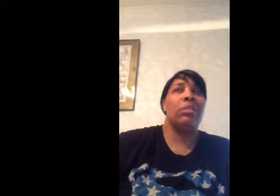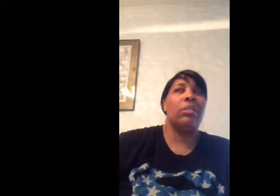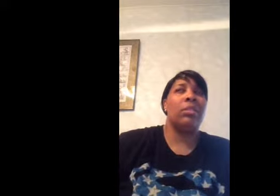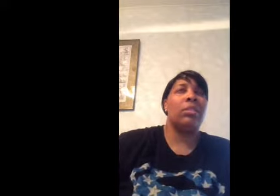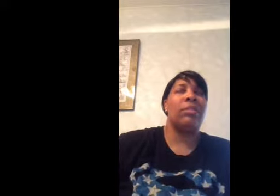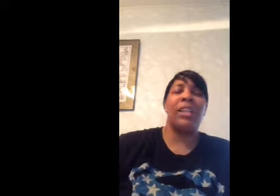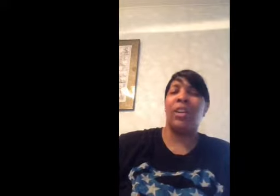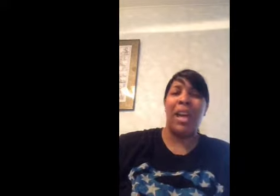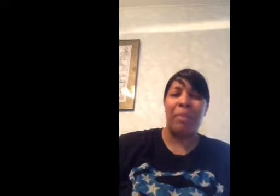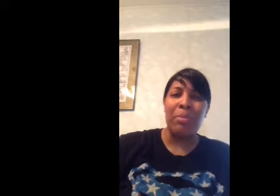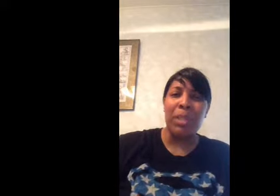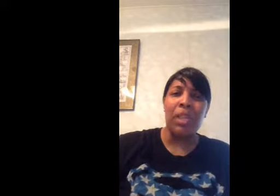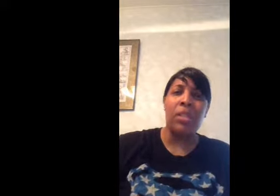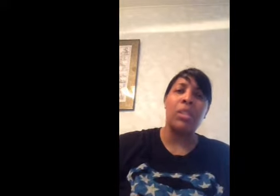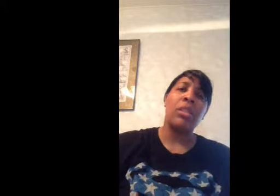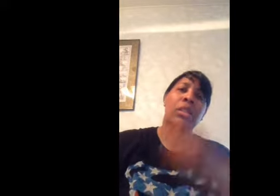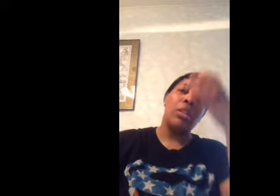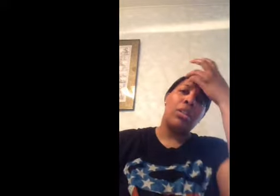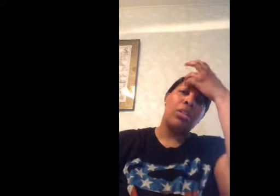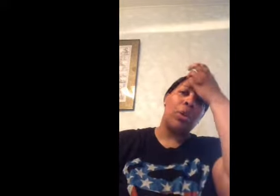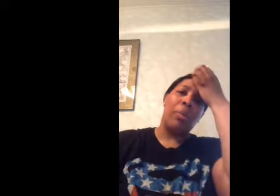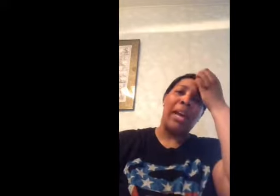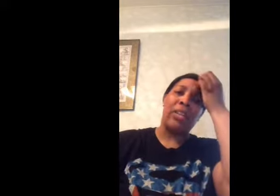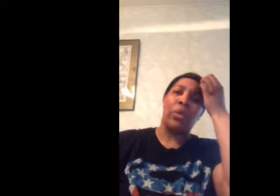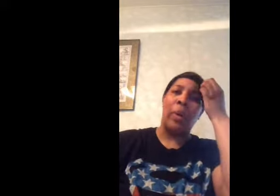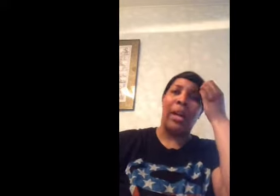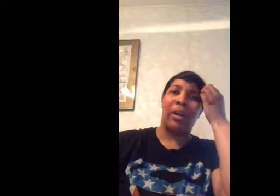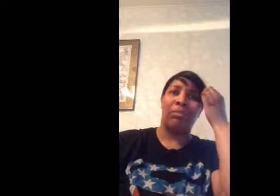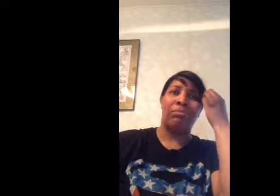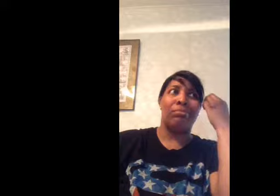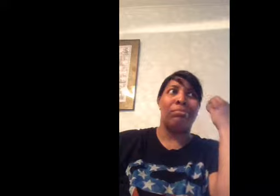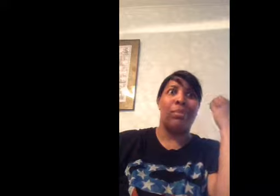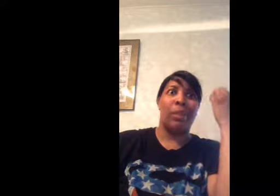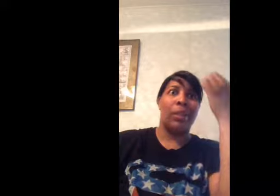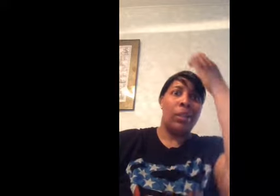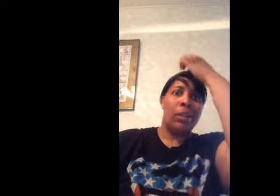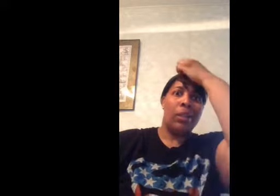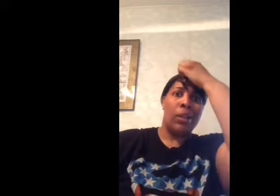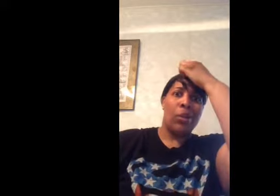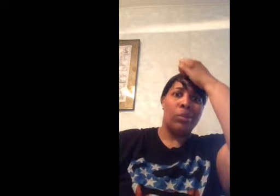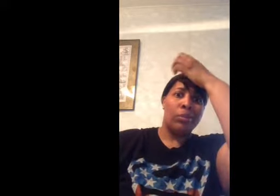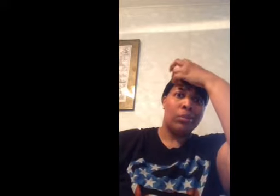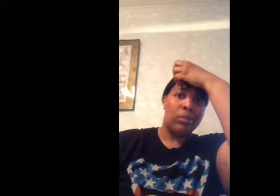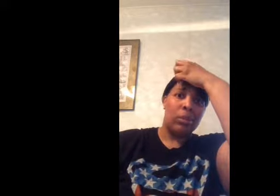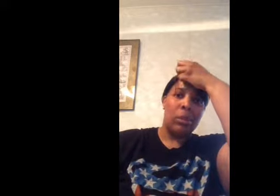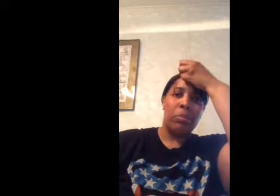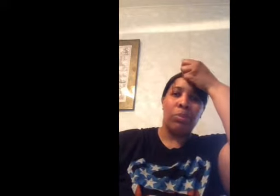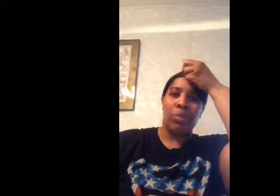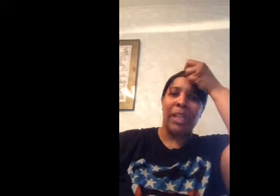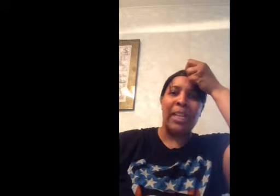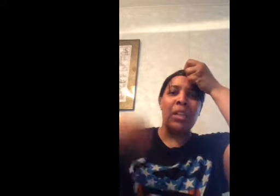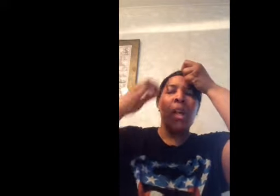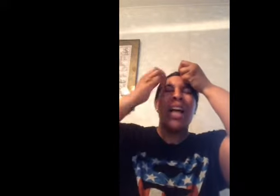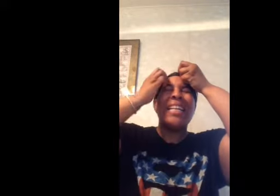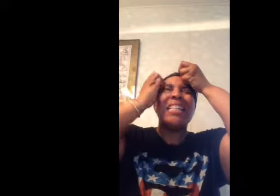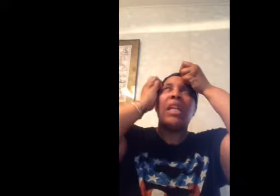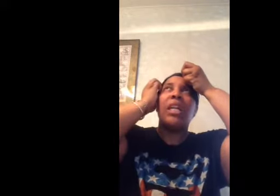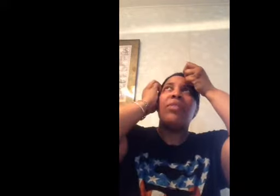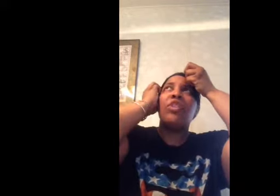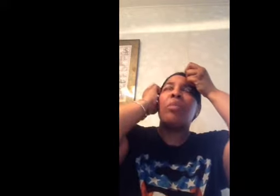to find our happy place. to go back to where you know pre it's not even so